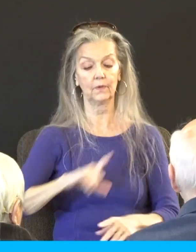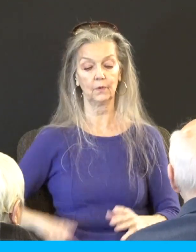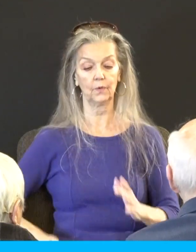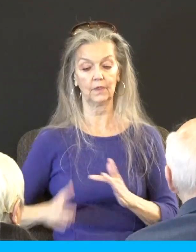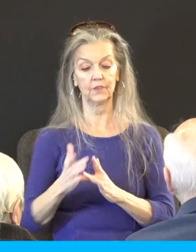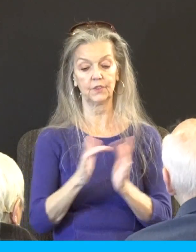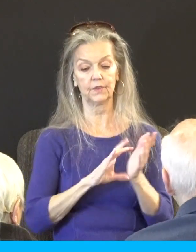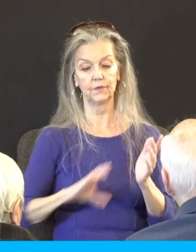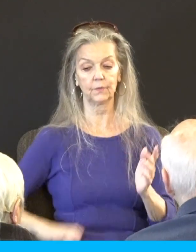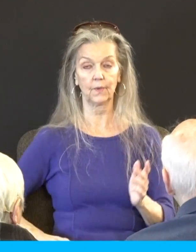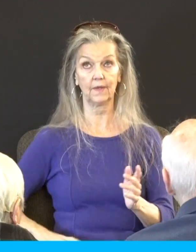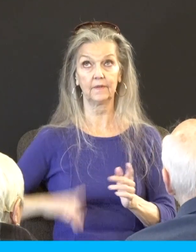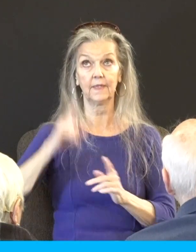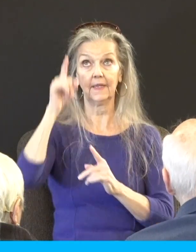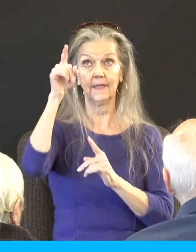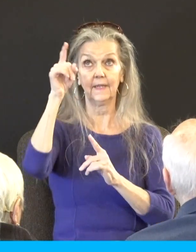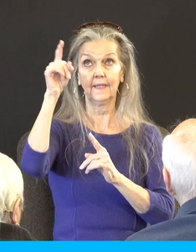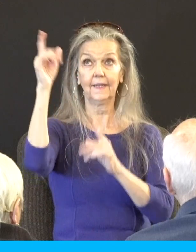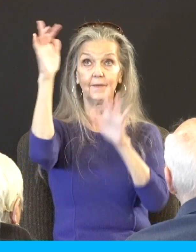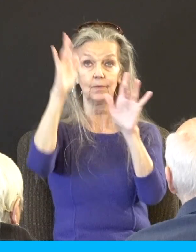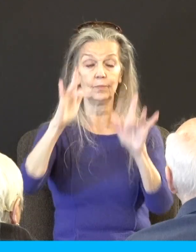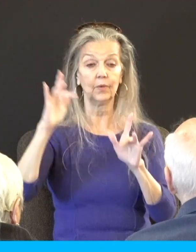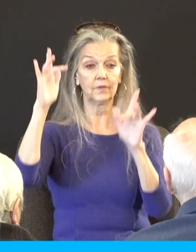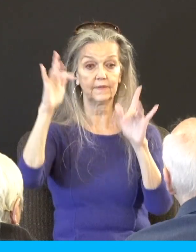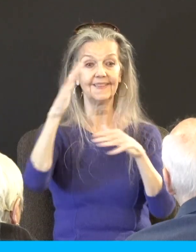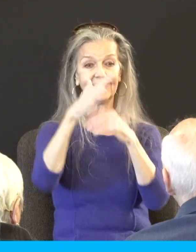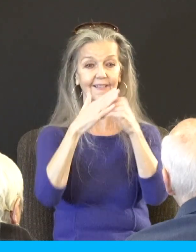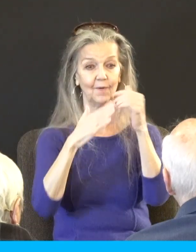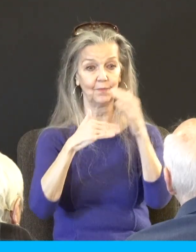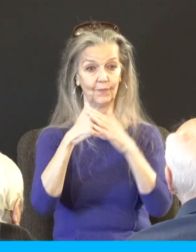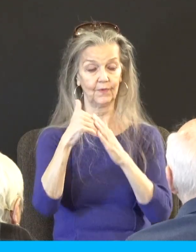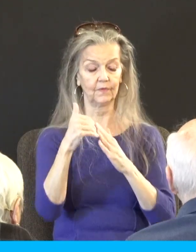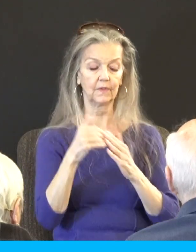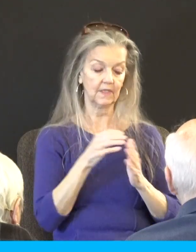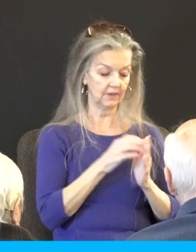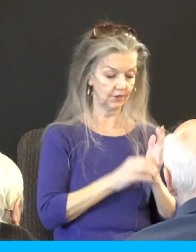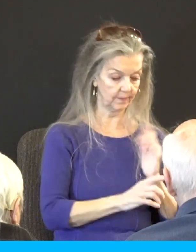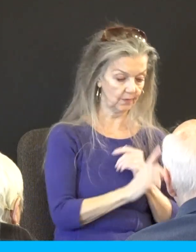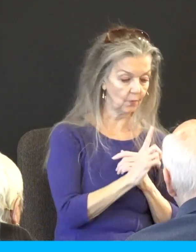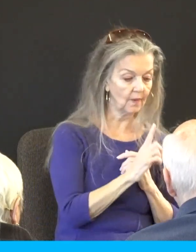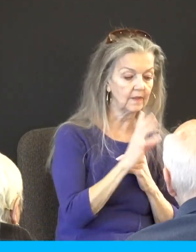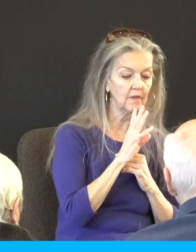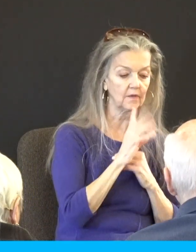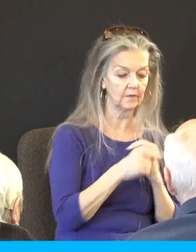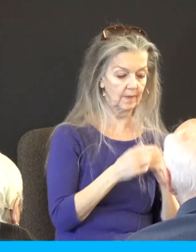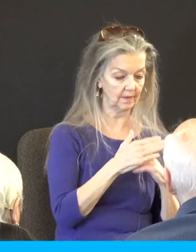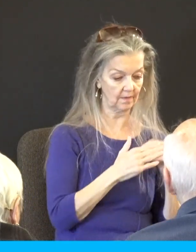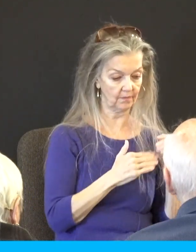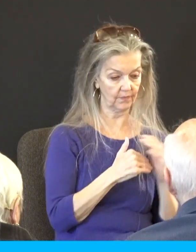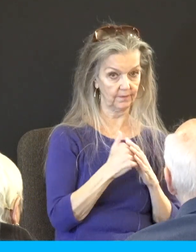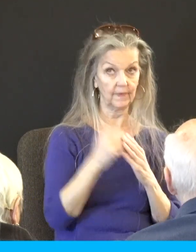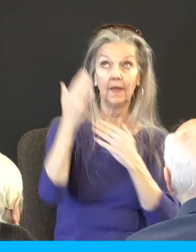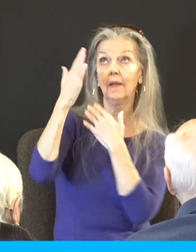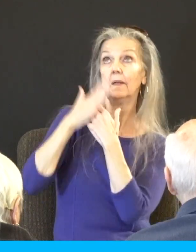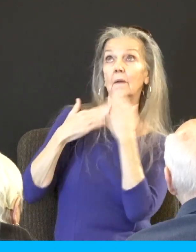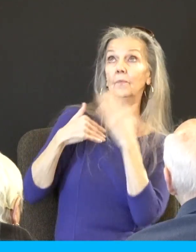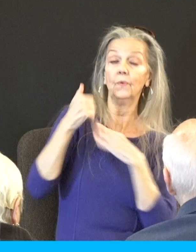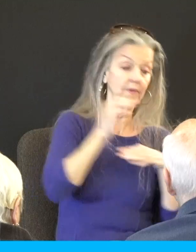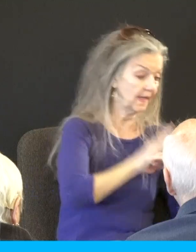and the God of all comfort. He goes all through in chapter one about comfort, comforting and being comforted. God of all comfort